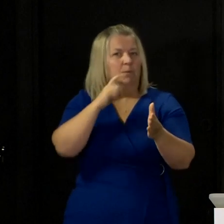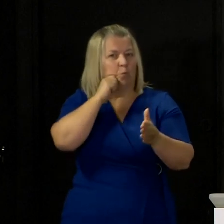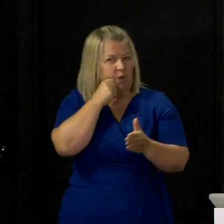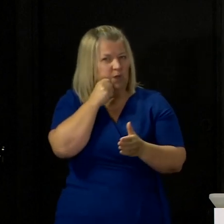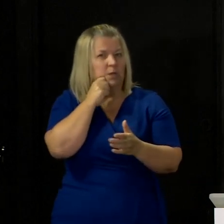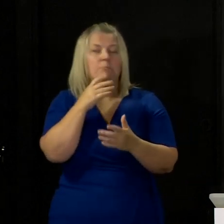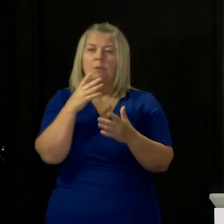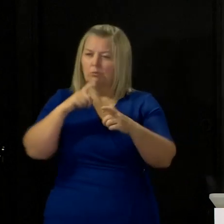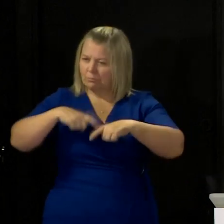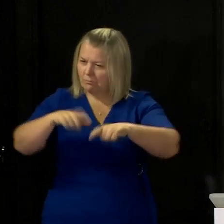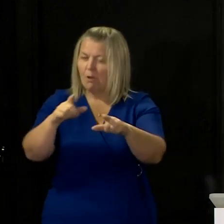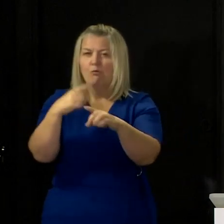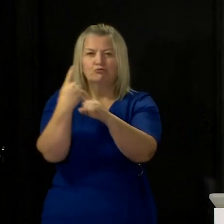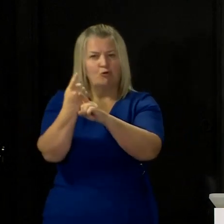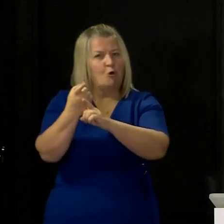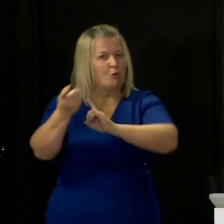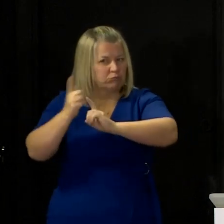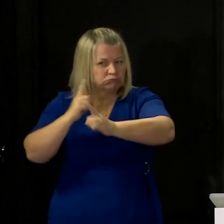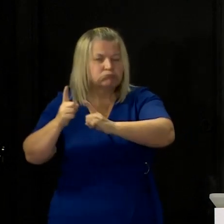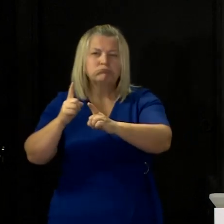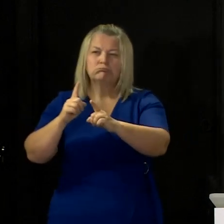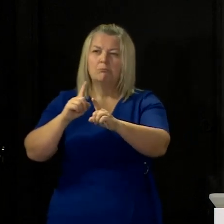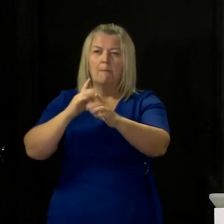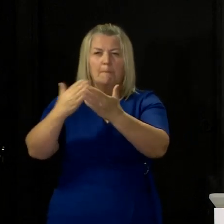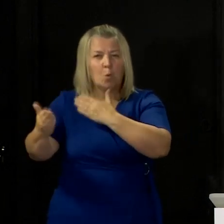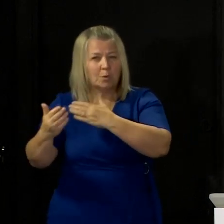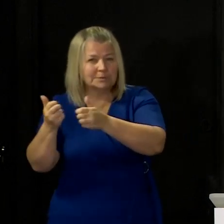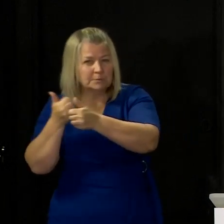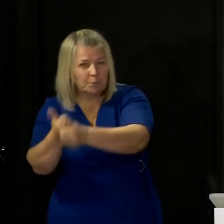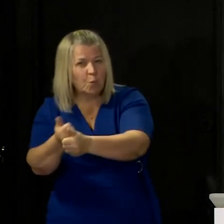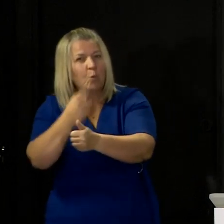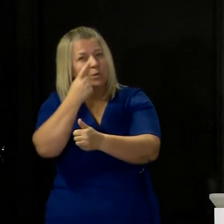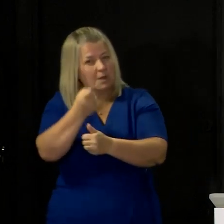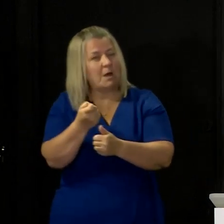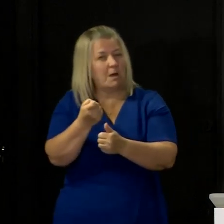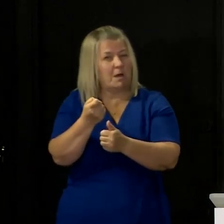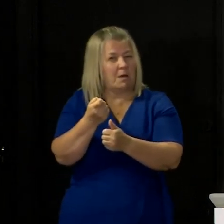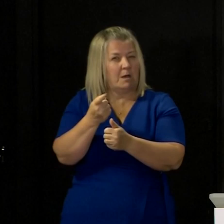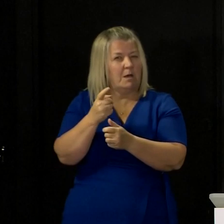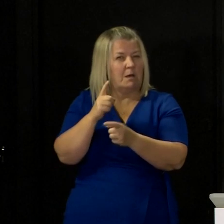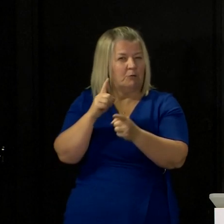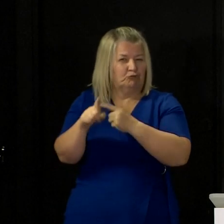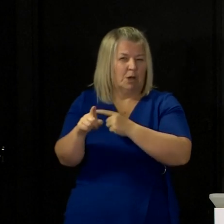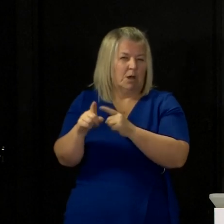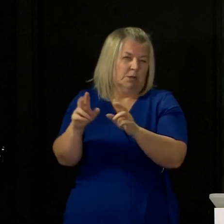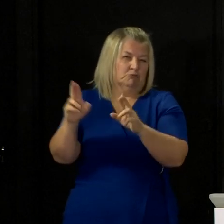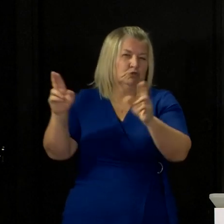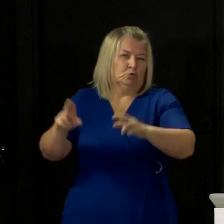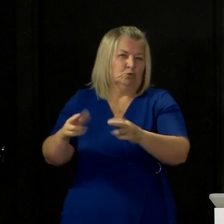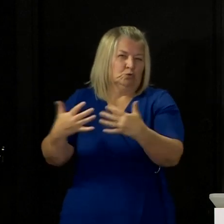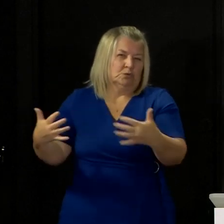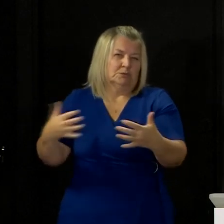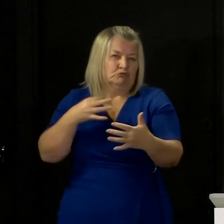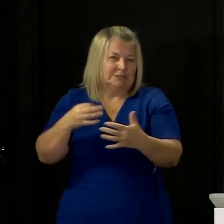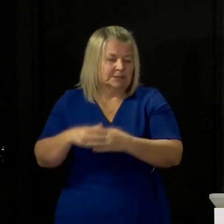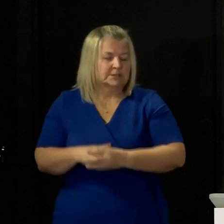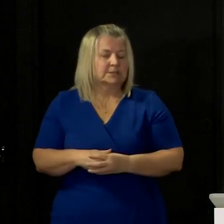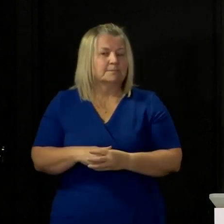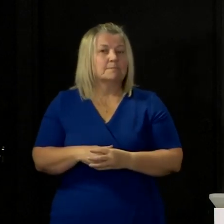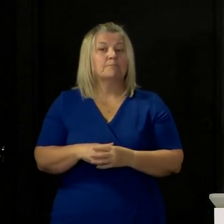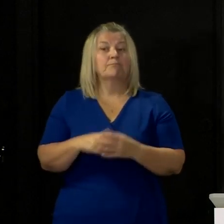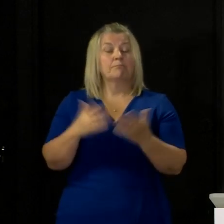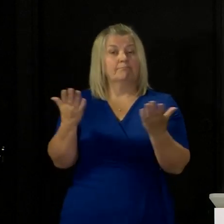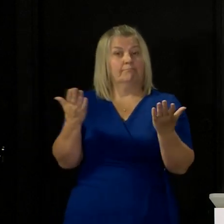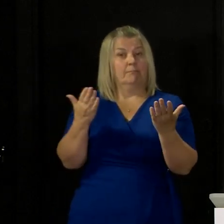to businesses about further support that we can provide in the weeks and months to come but let me just be very clear that in